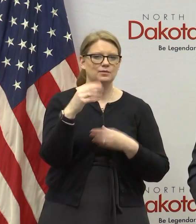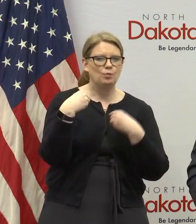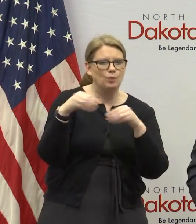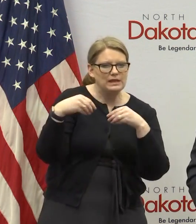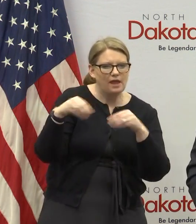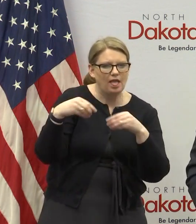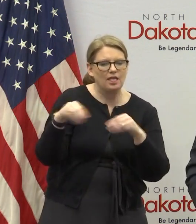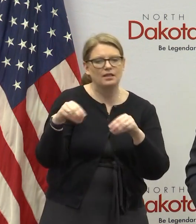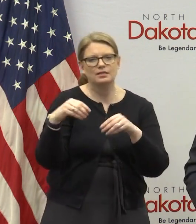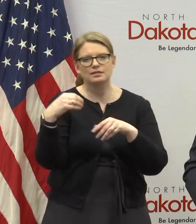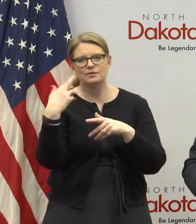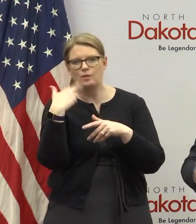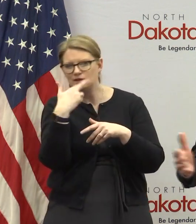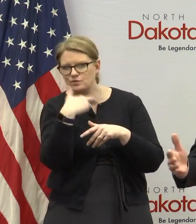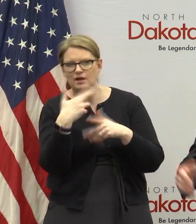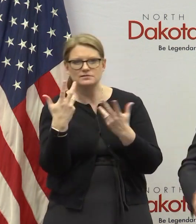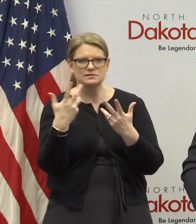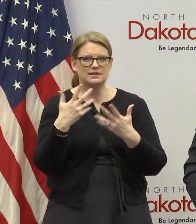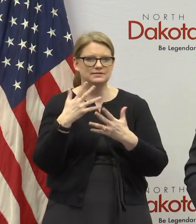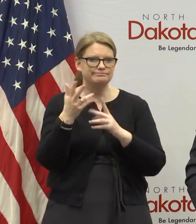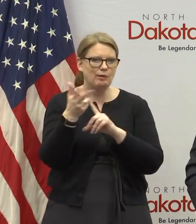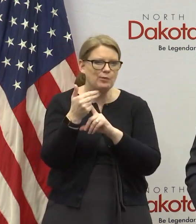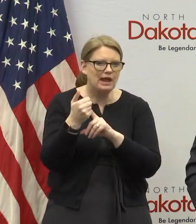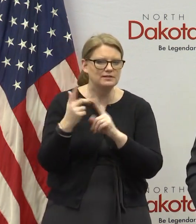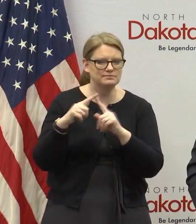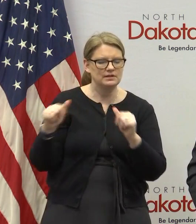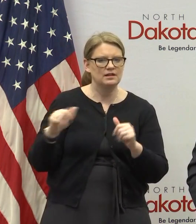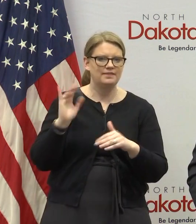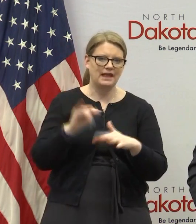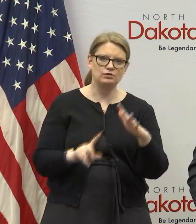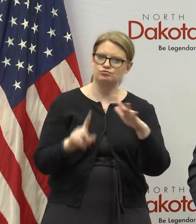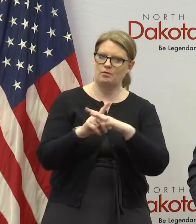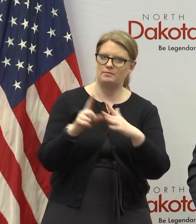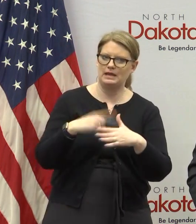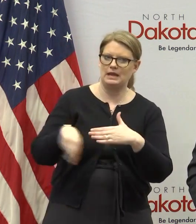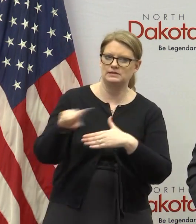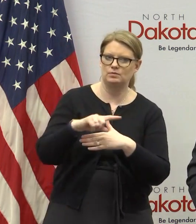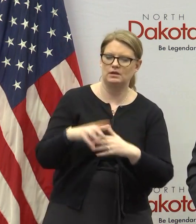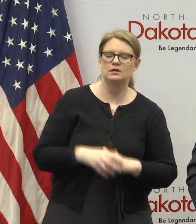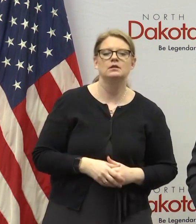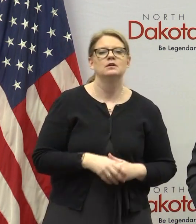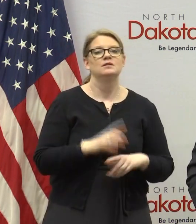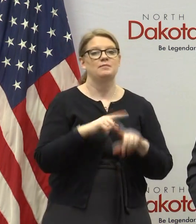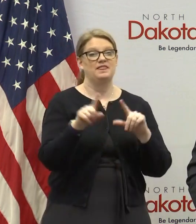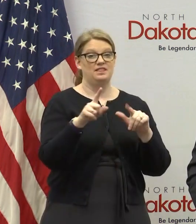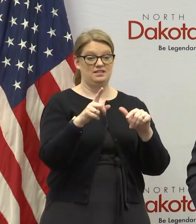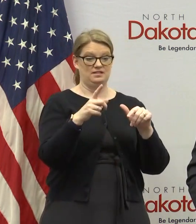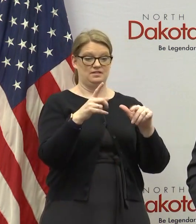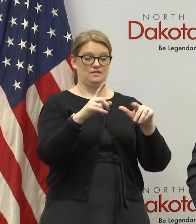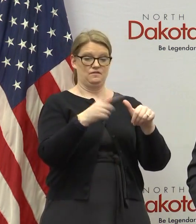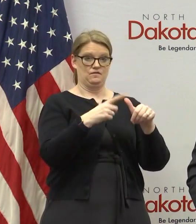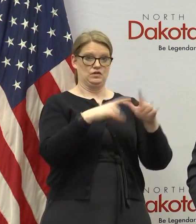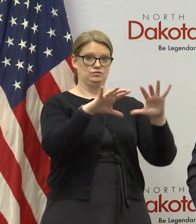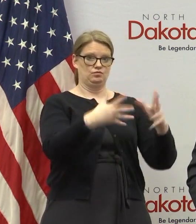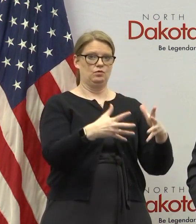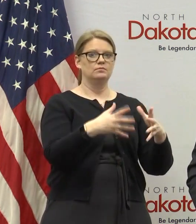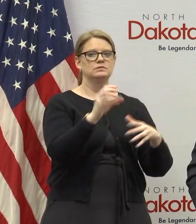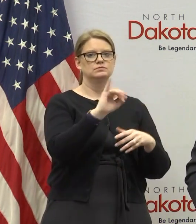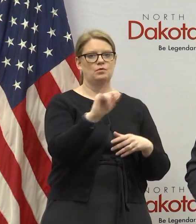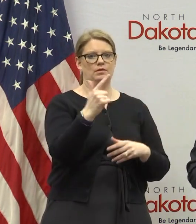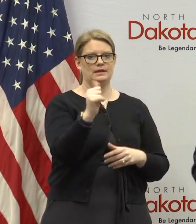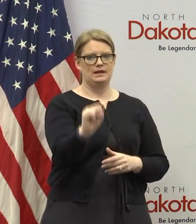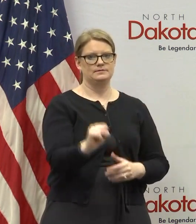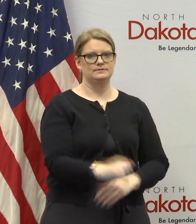uh you know restaurant that'll start showing up next week but right now the first wave was first wave was oil and gas